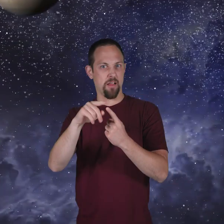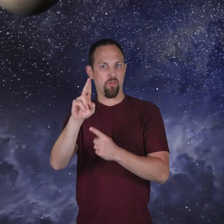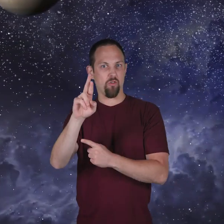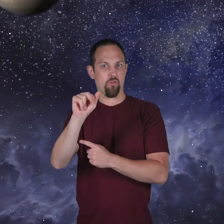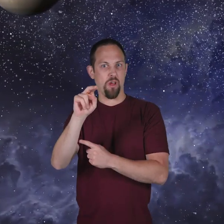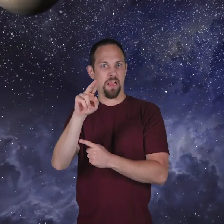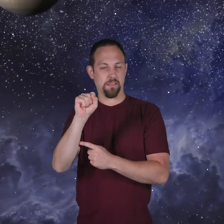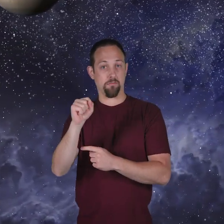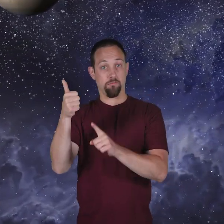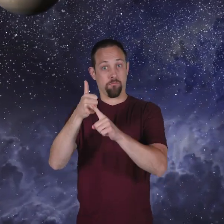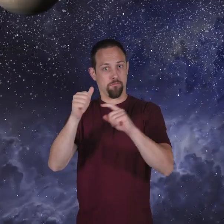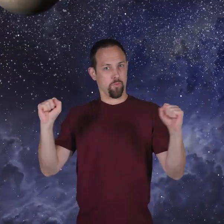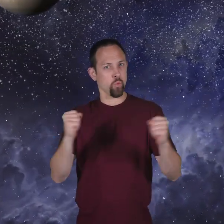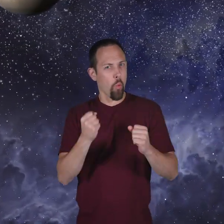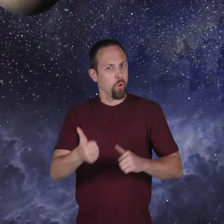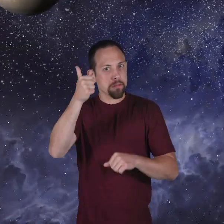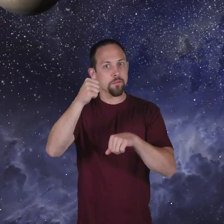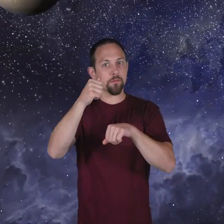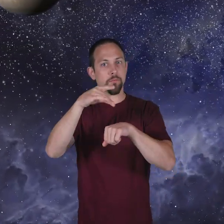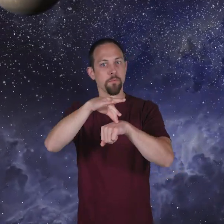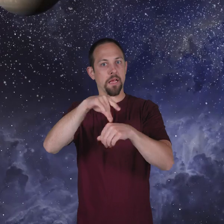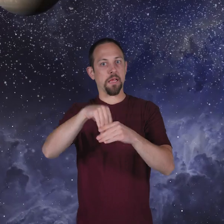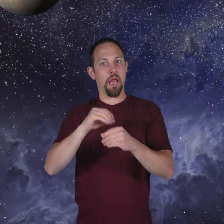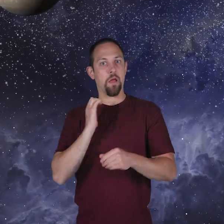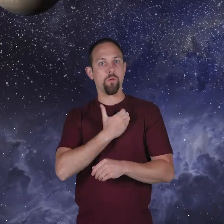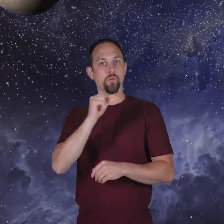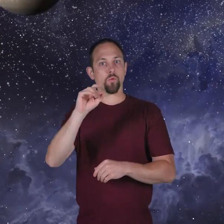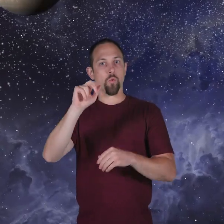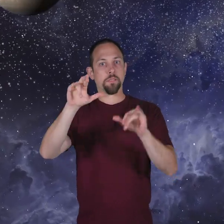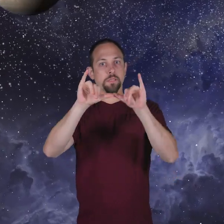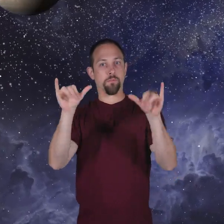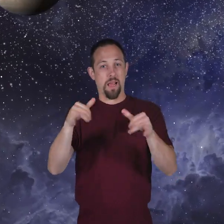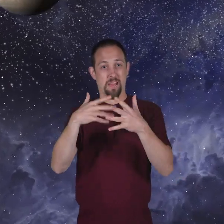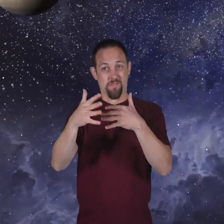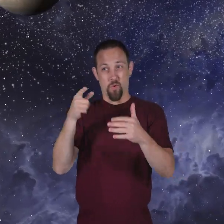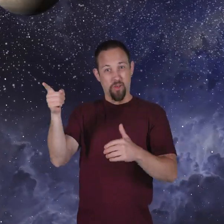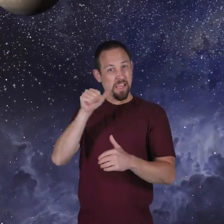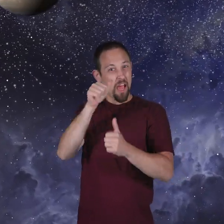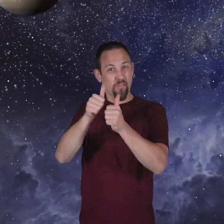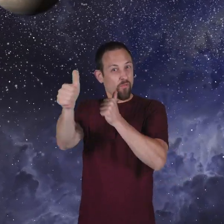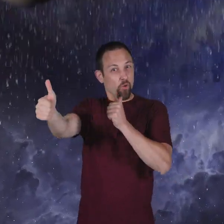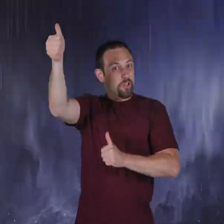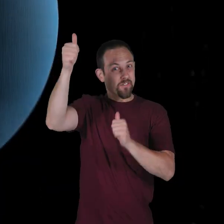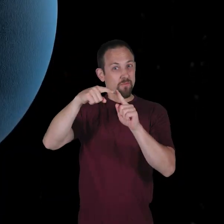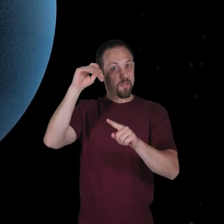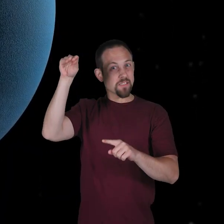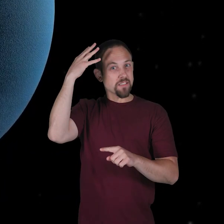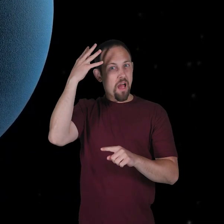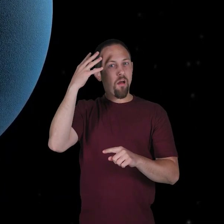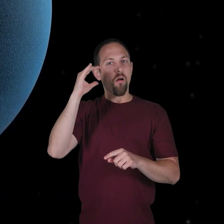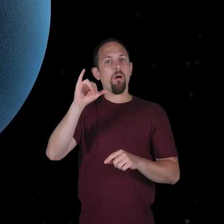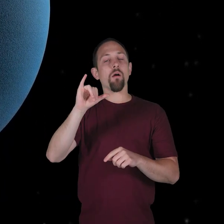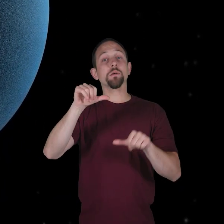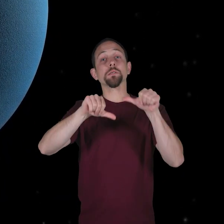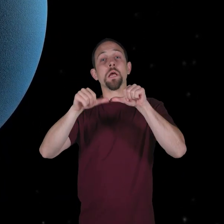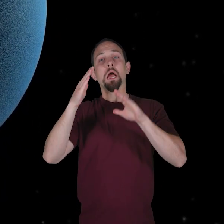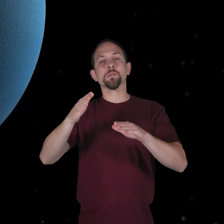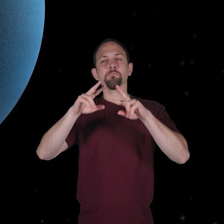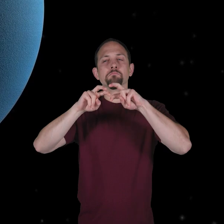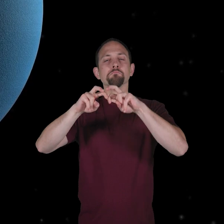coldest planet in our solar system, even though it is not the farthest away from the Sun. Scientists believe this is because the planet